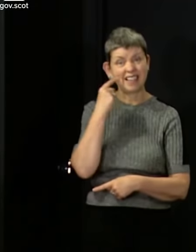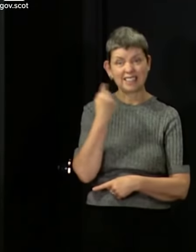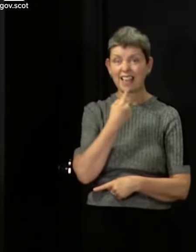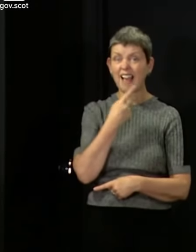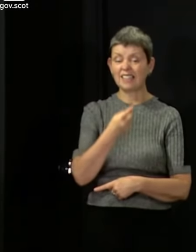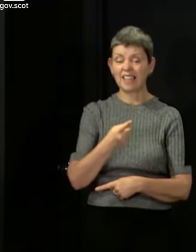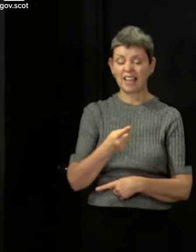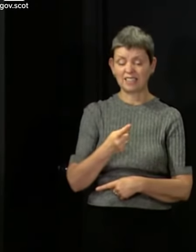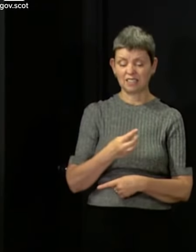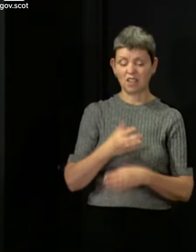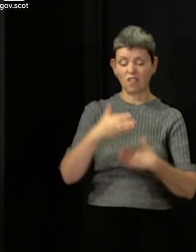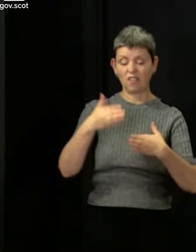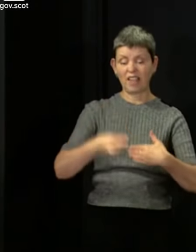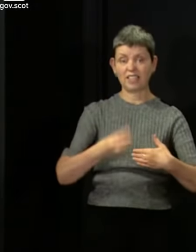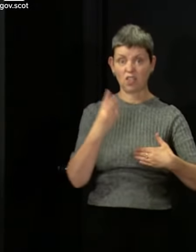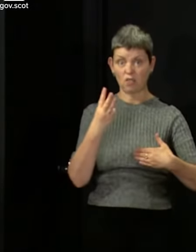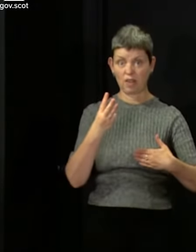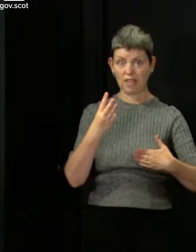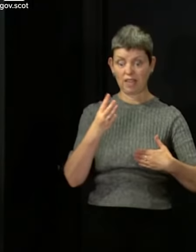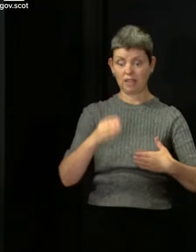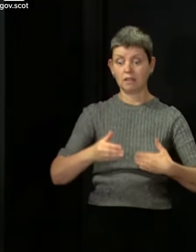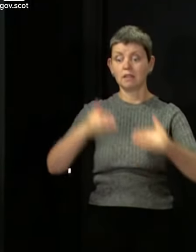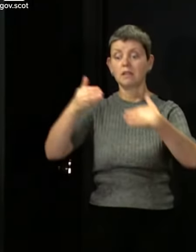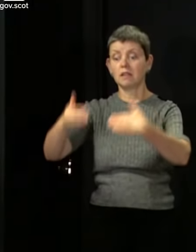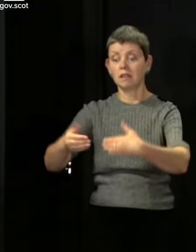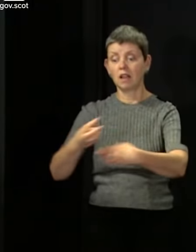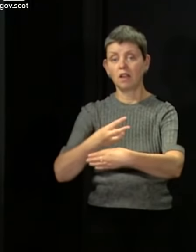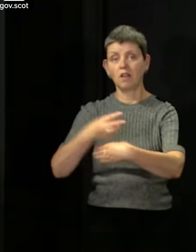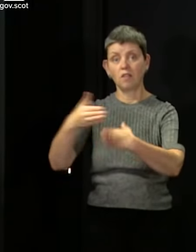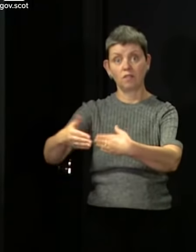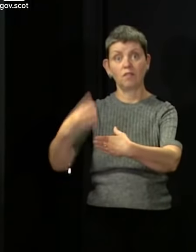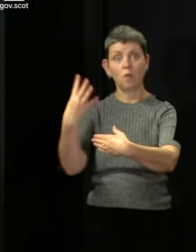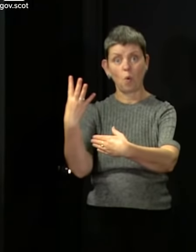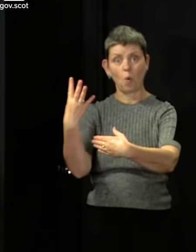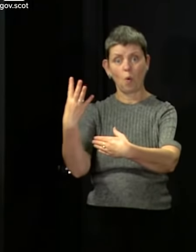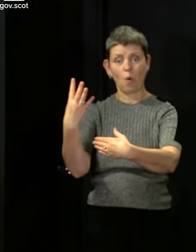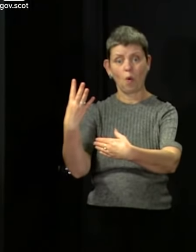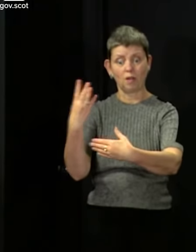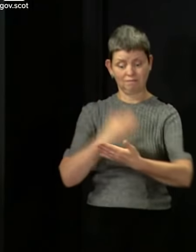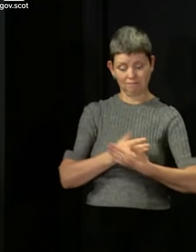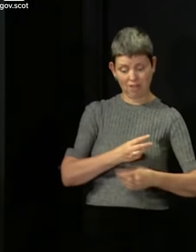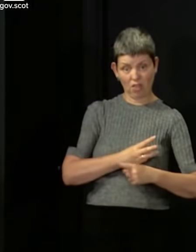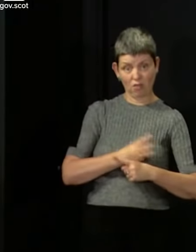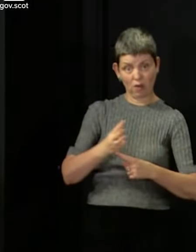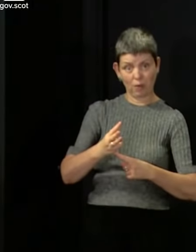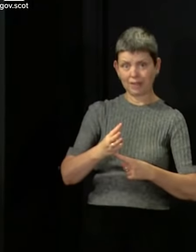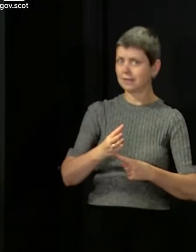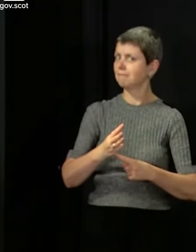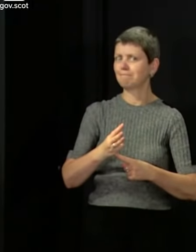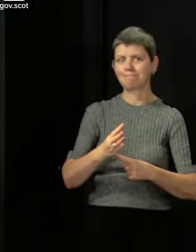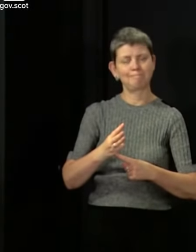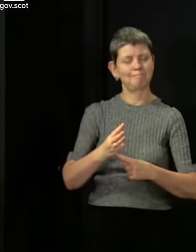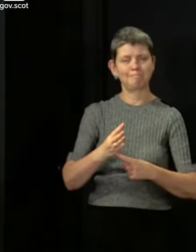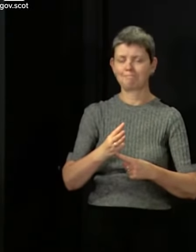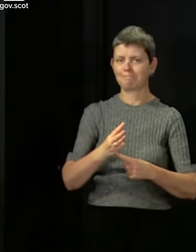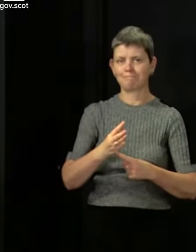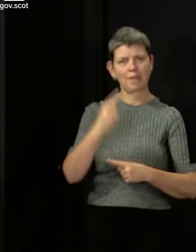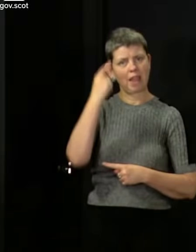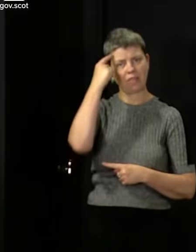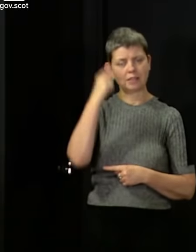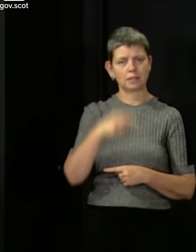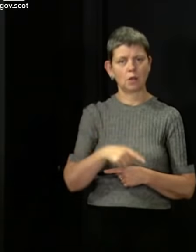from phase three to phase four. And why is that the case? Partly because of the scale